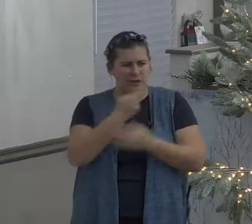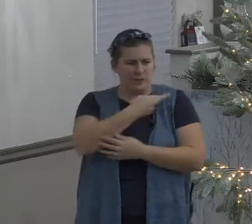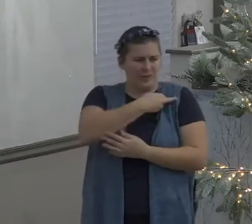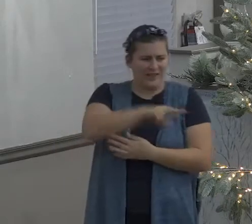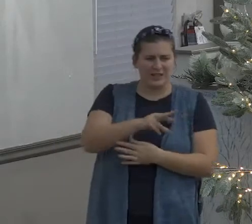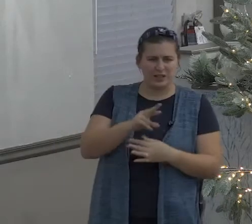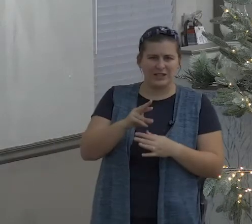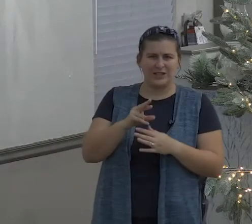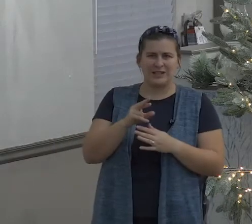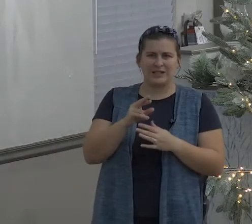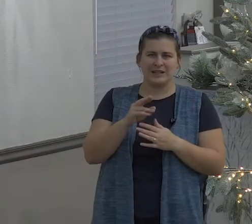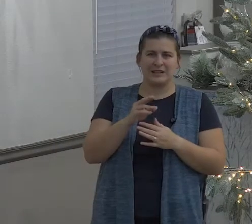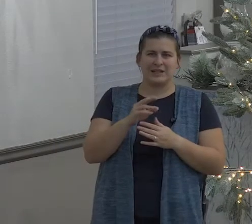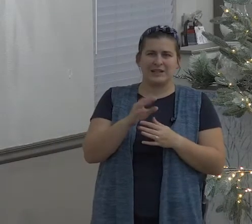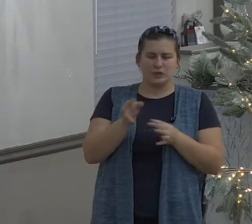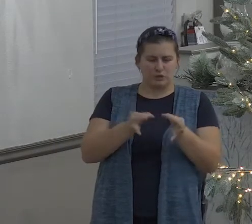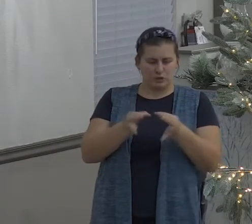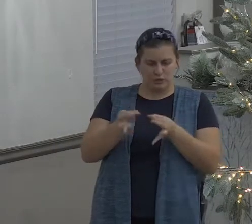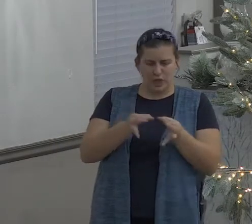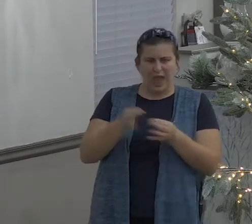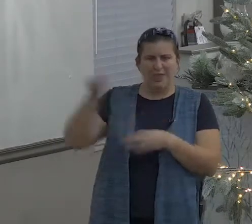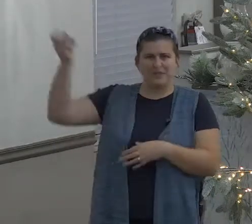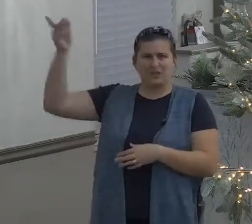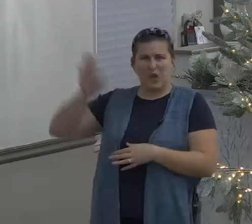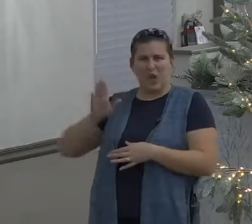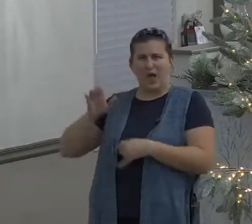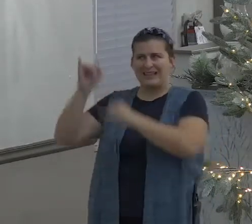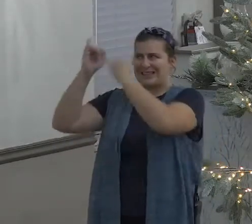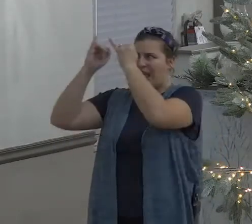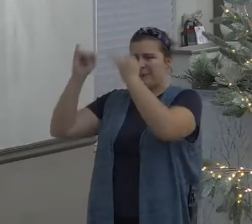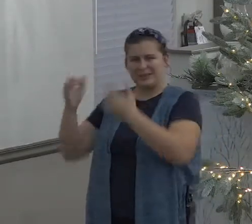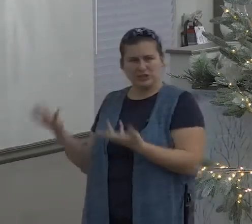sitting up there waiting to just knock your stinking head off